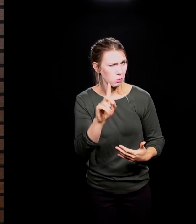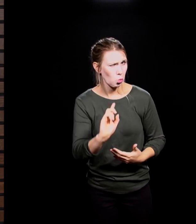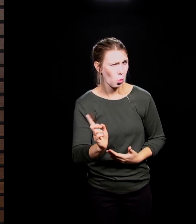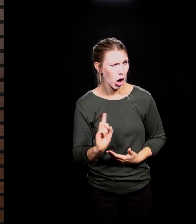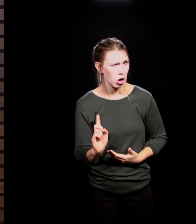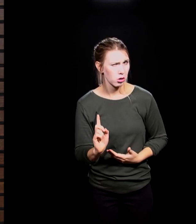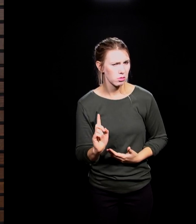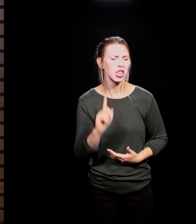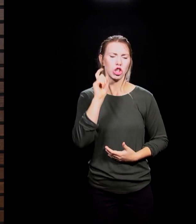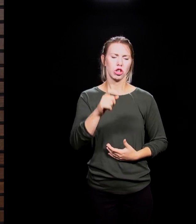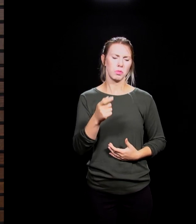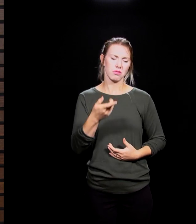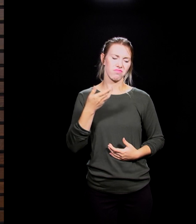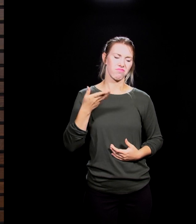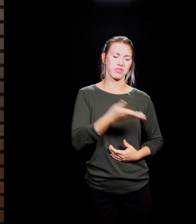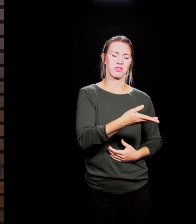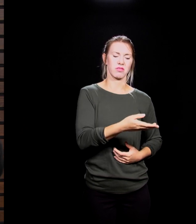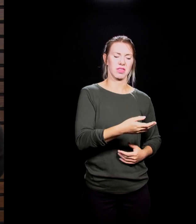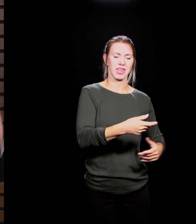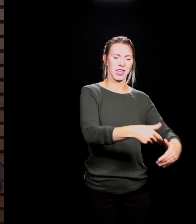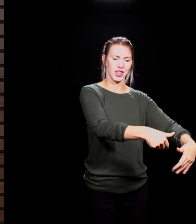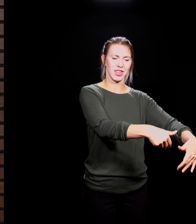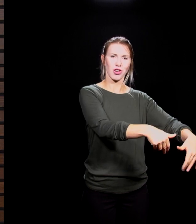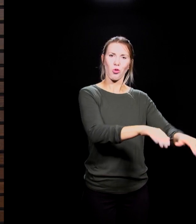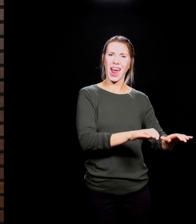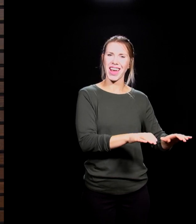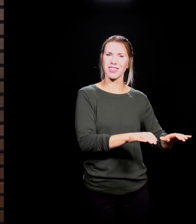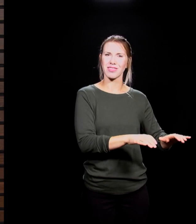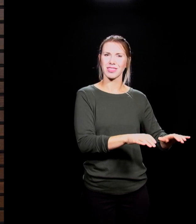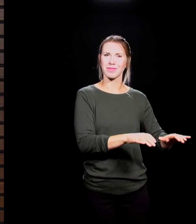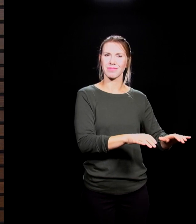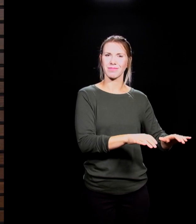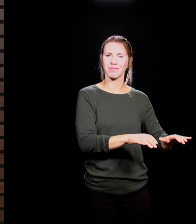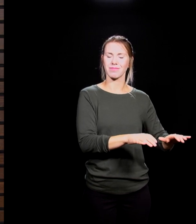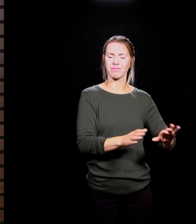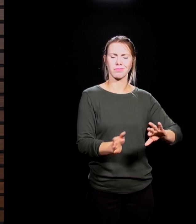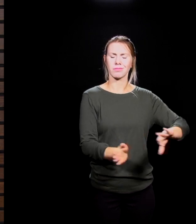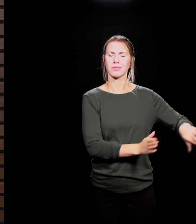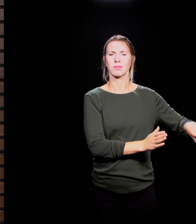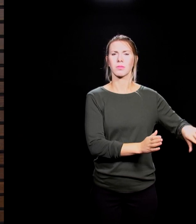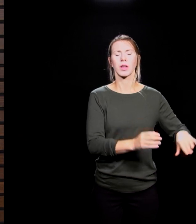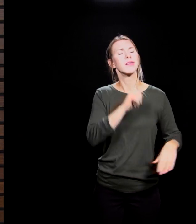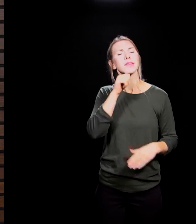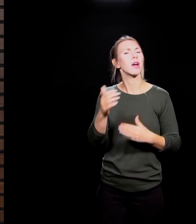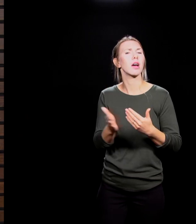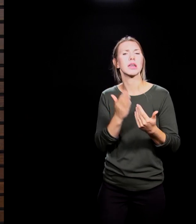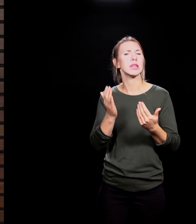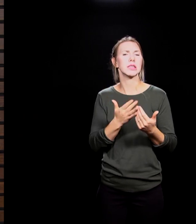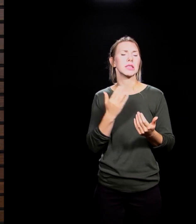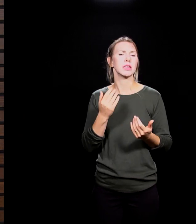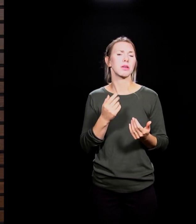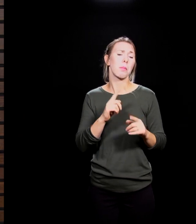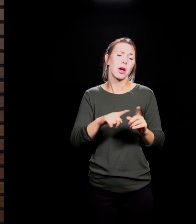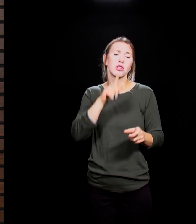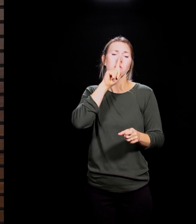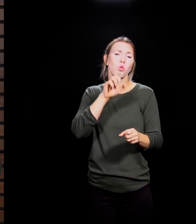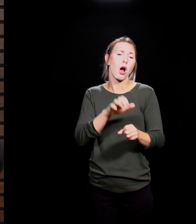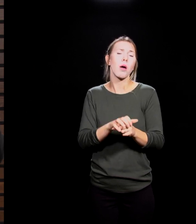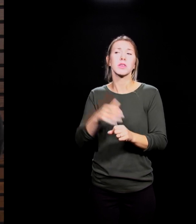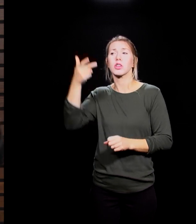calls us to rise above anxiety. I'm not saying it's easy, but it's a promise that we've been given. We've been called to rise above these